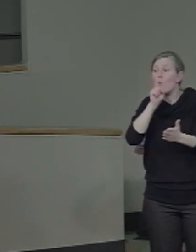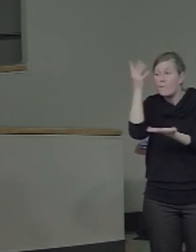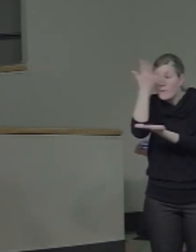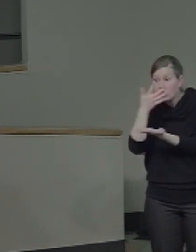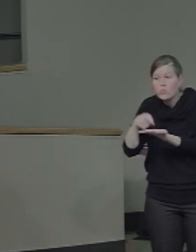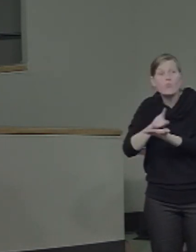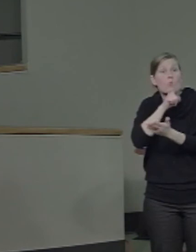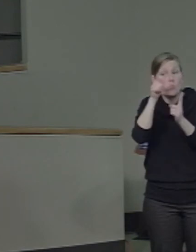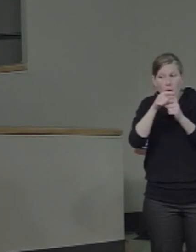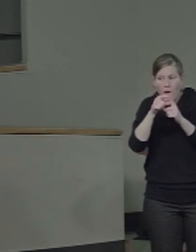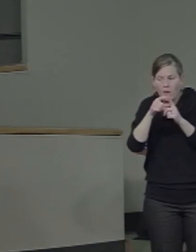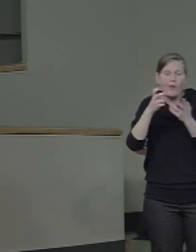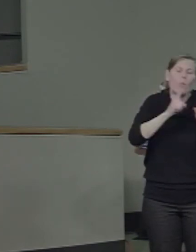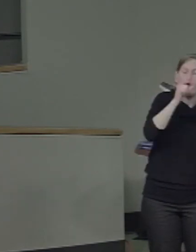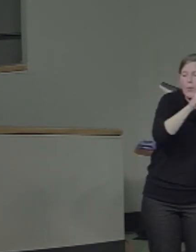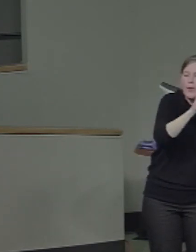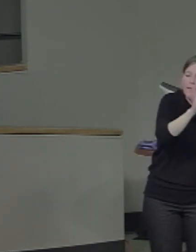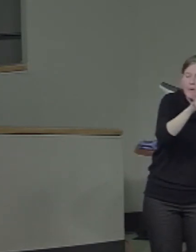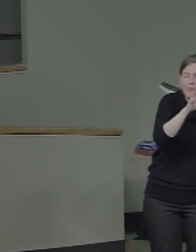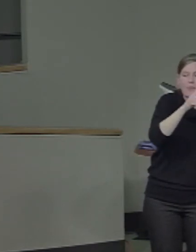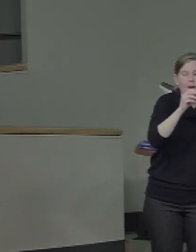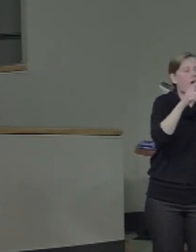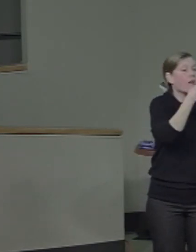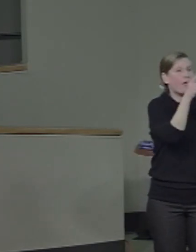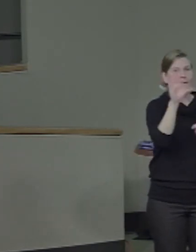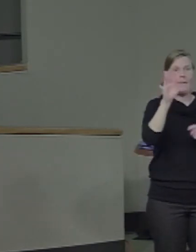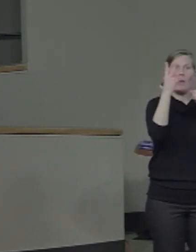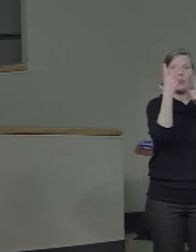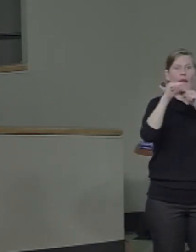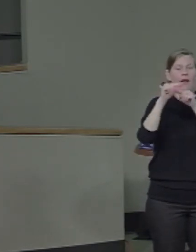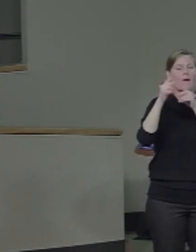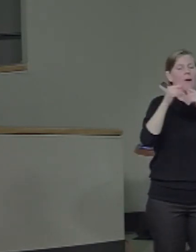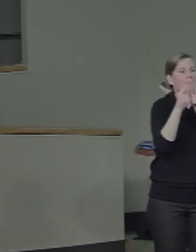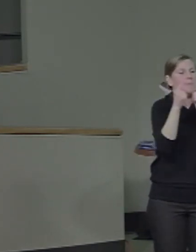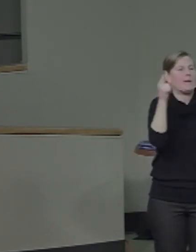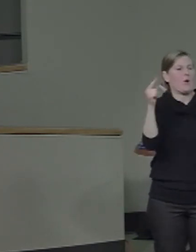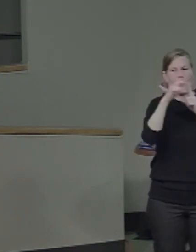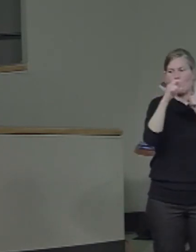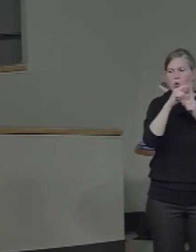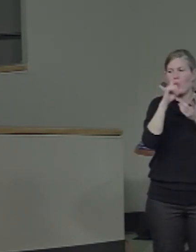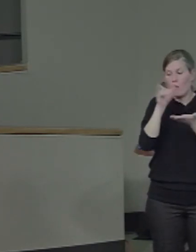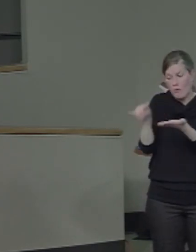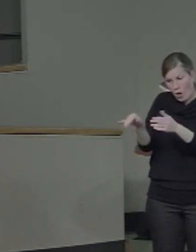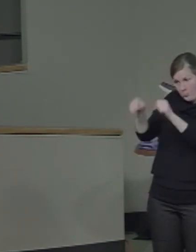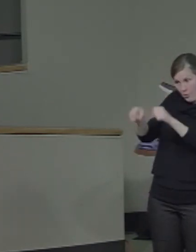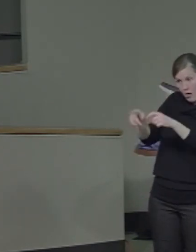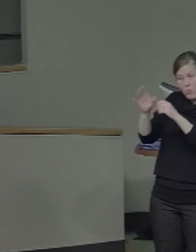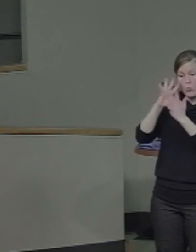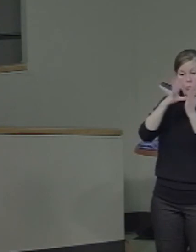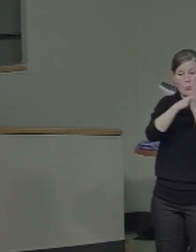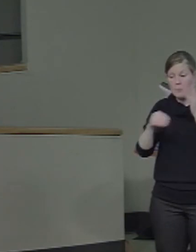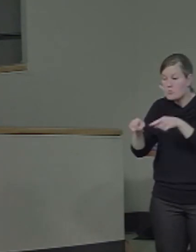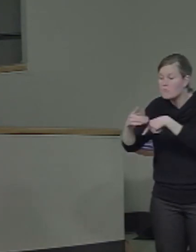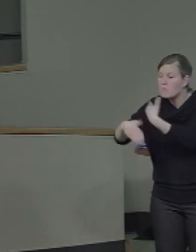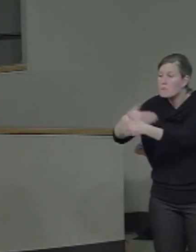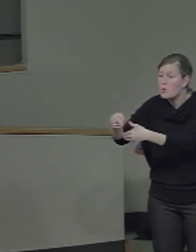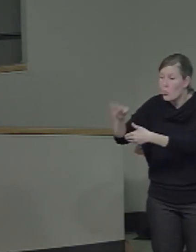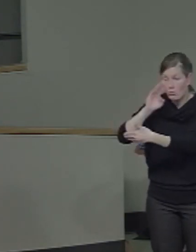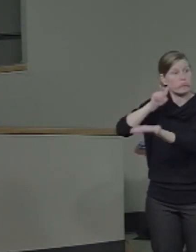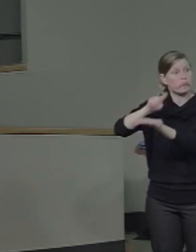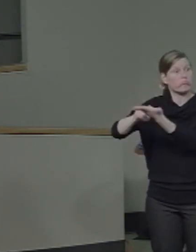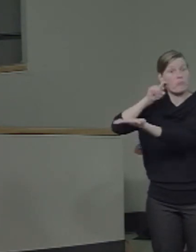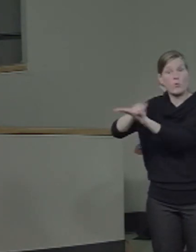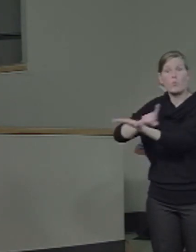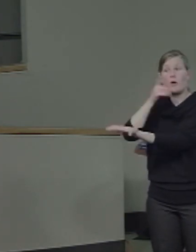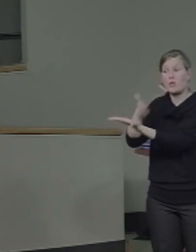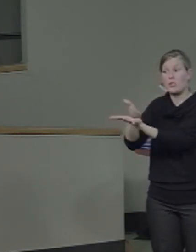vocabulary, we could then ask, when that system's learning to do both, does it come up with units that participate in both? Are there some